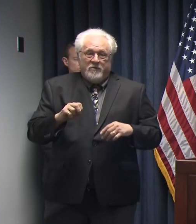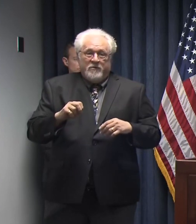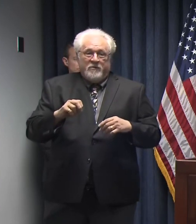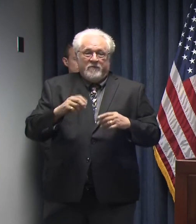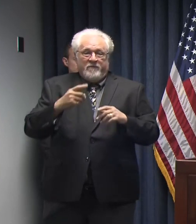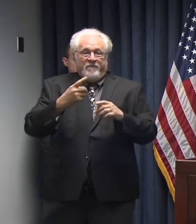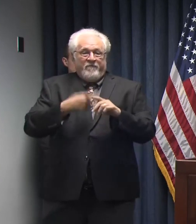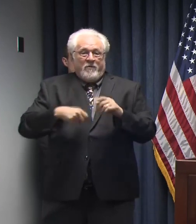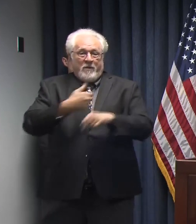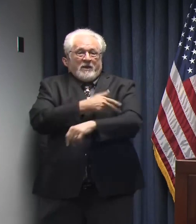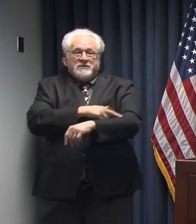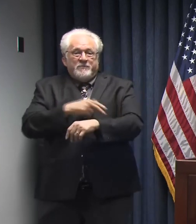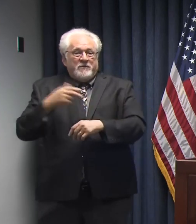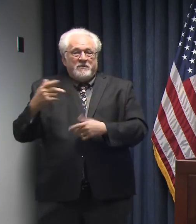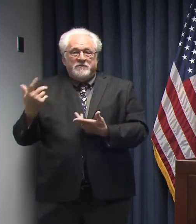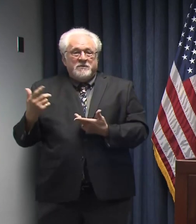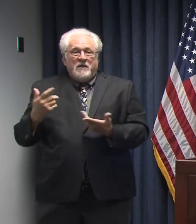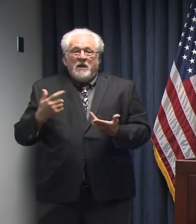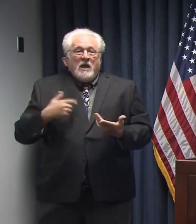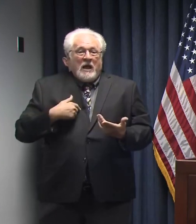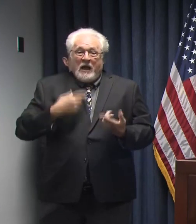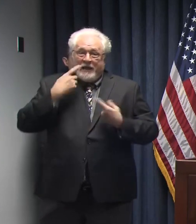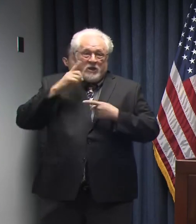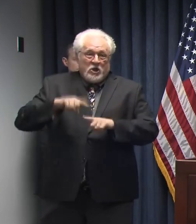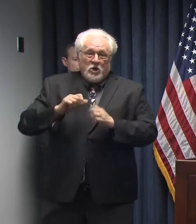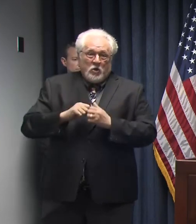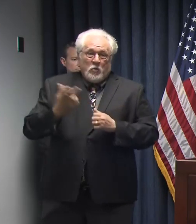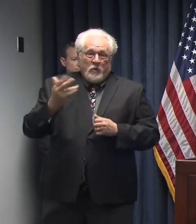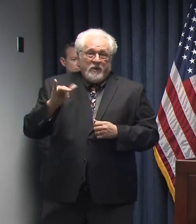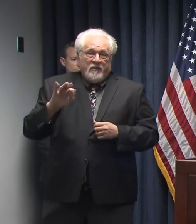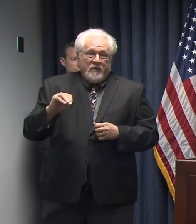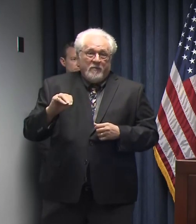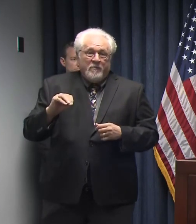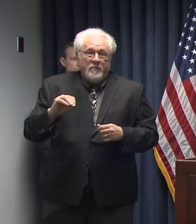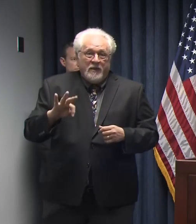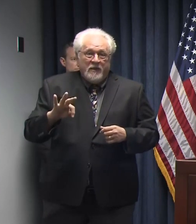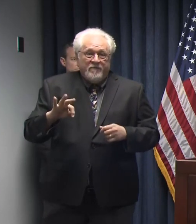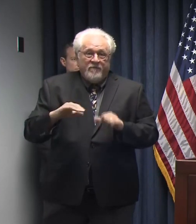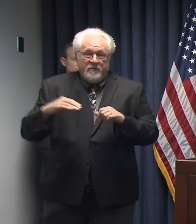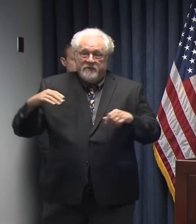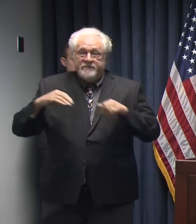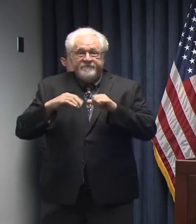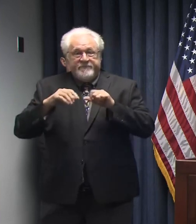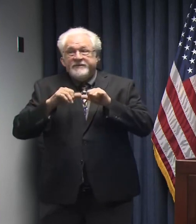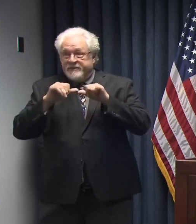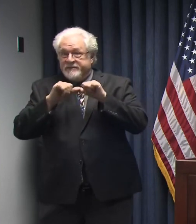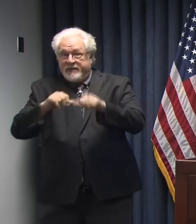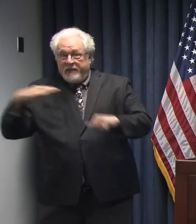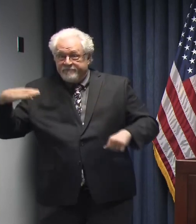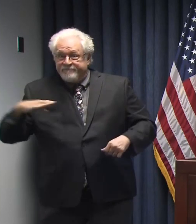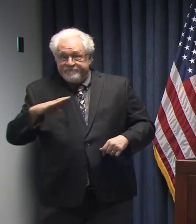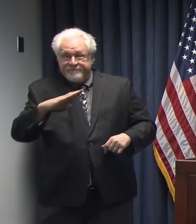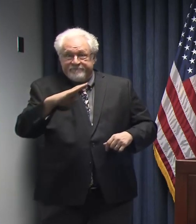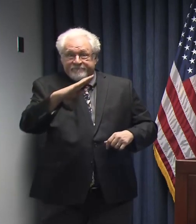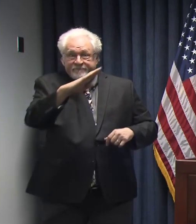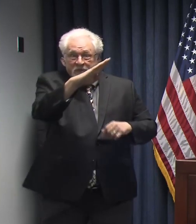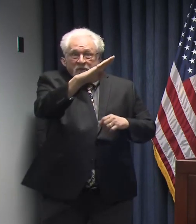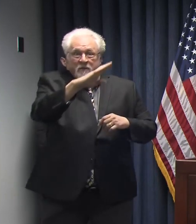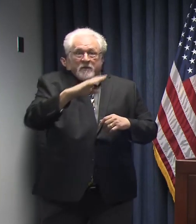our hospitals. So I concur with him if we stay on this trajectory. And, you know,